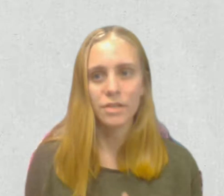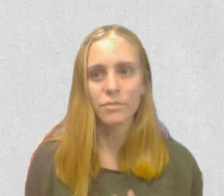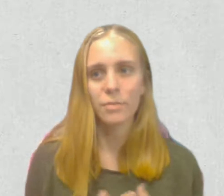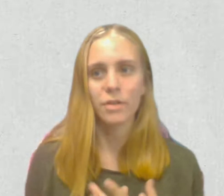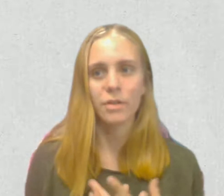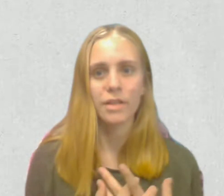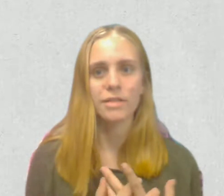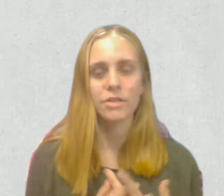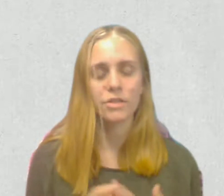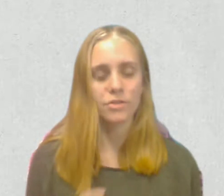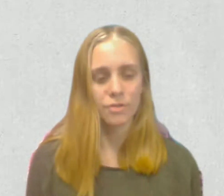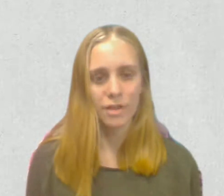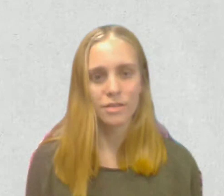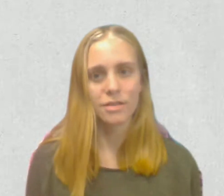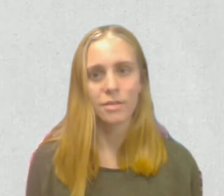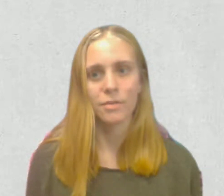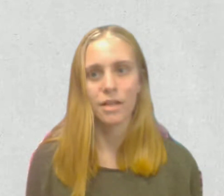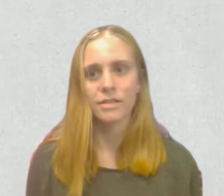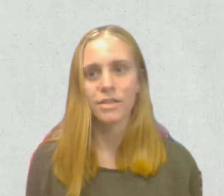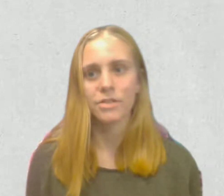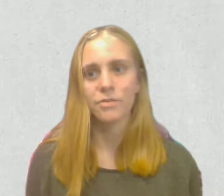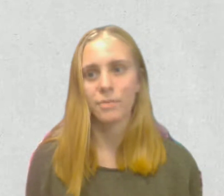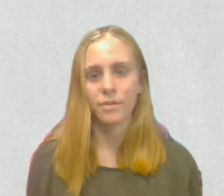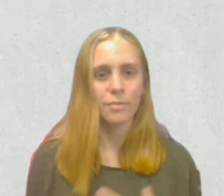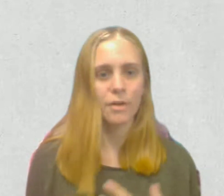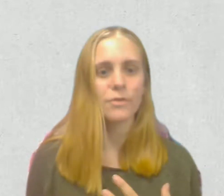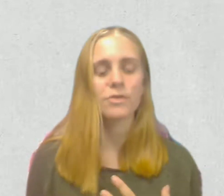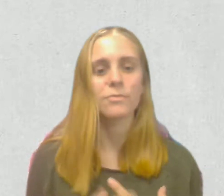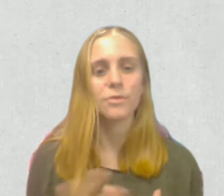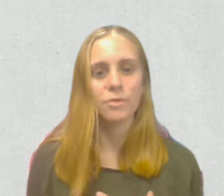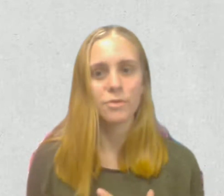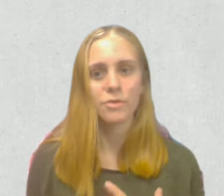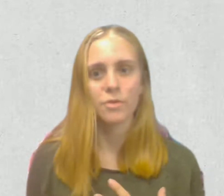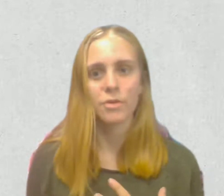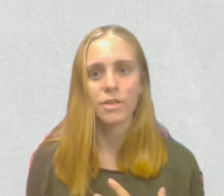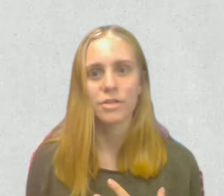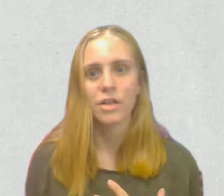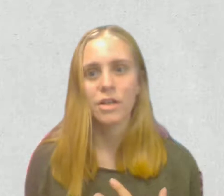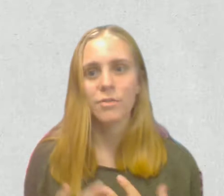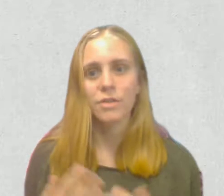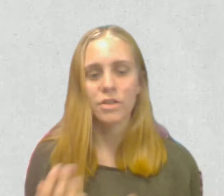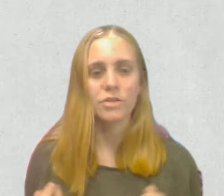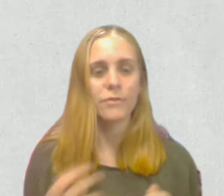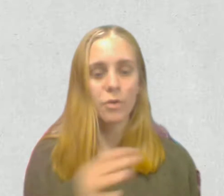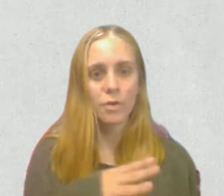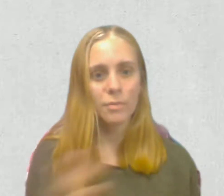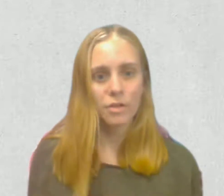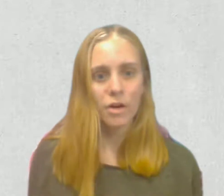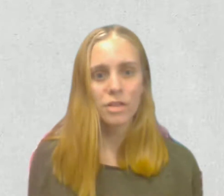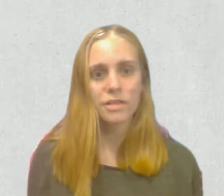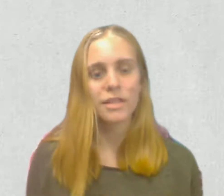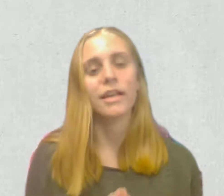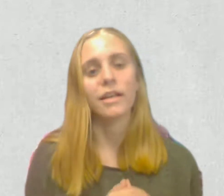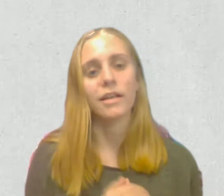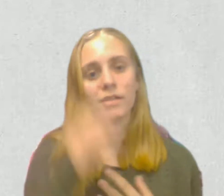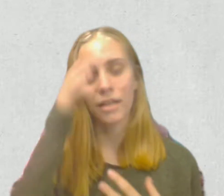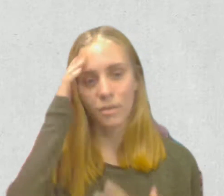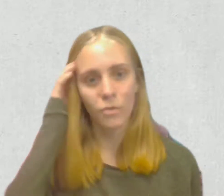BMPs were put in place such as stream bank stabilization, riparian buffers, manure storage, reduction of equipment crossing, and